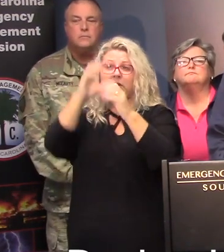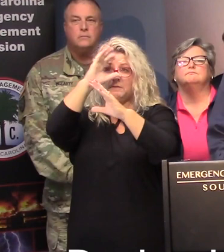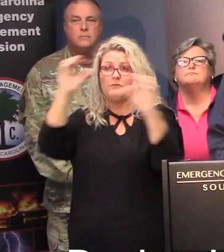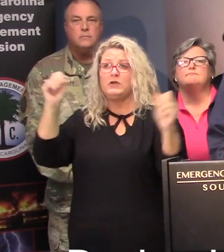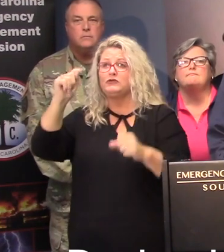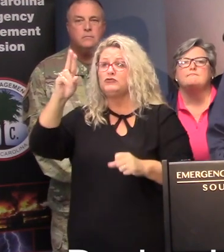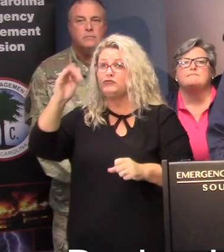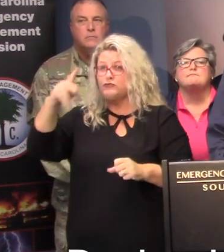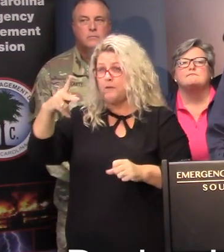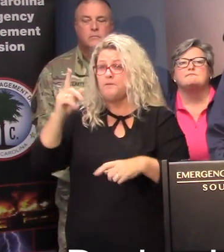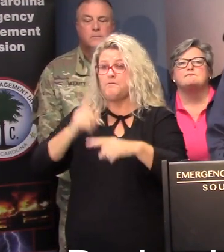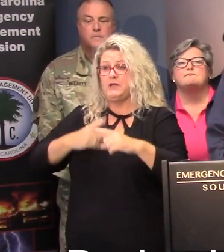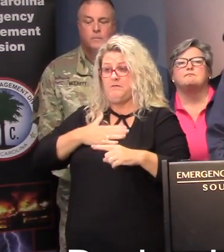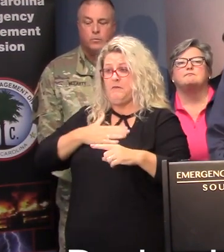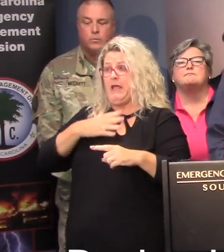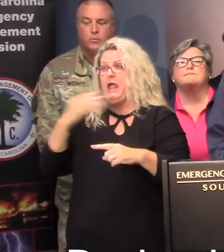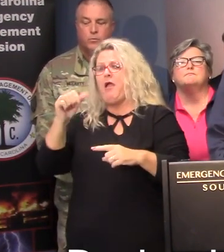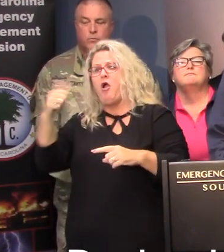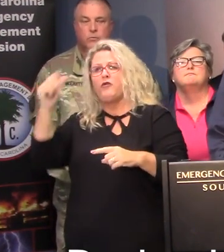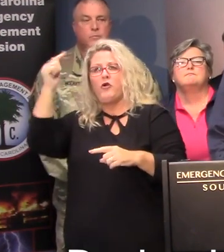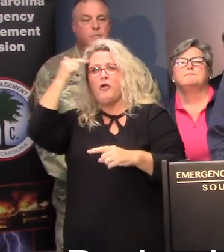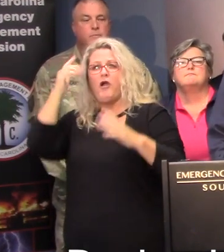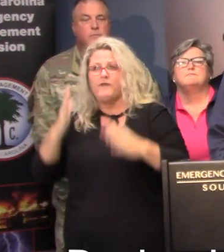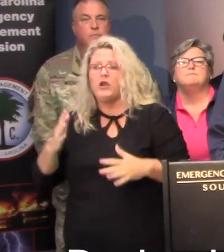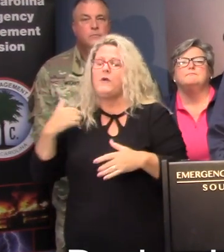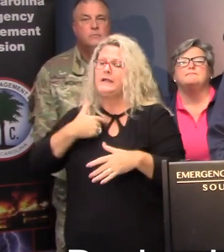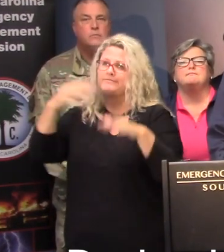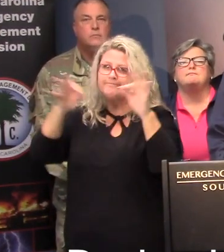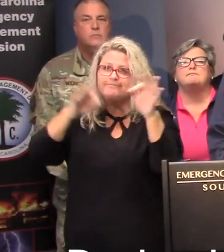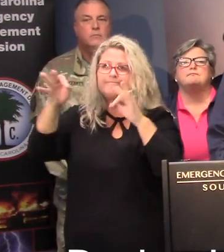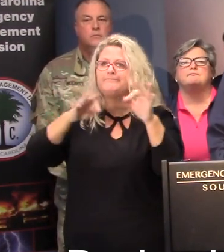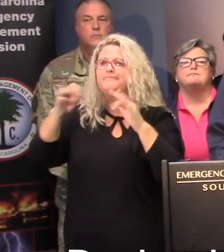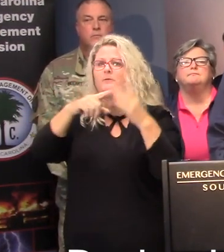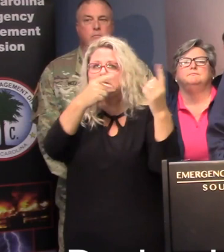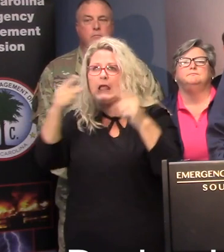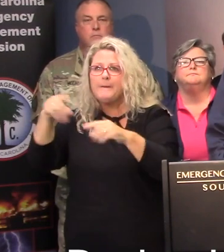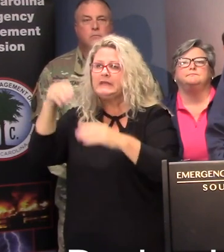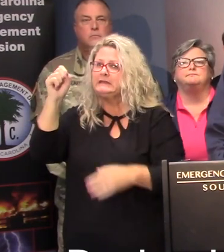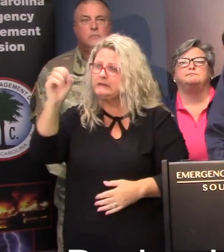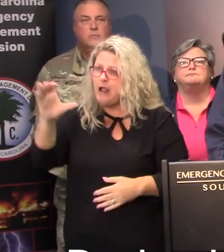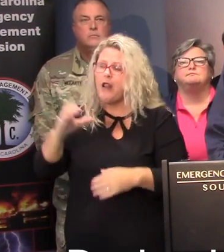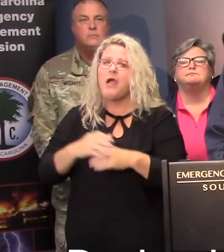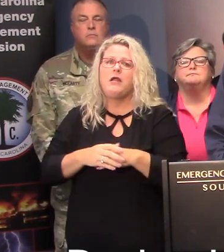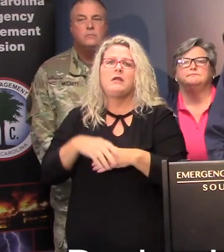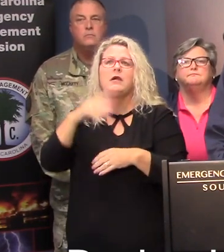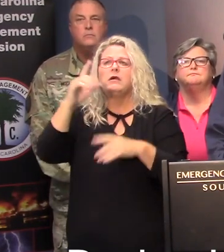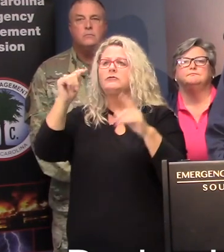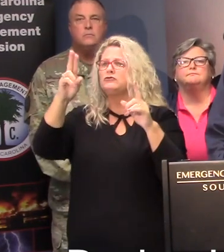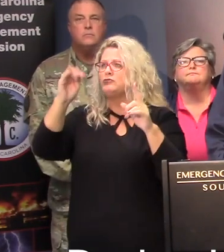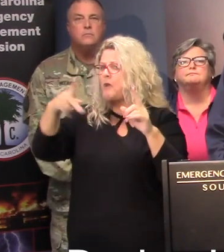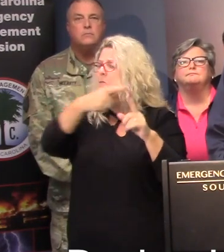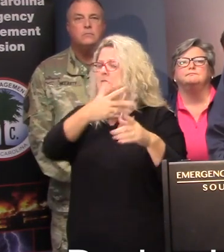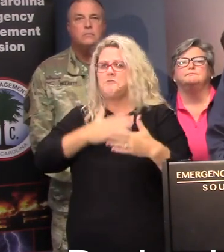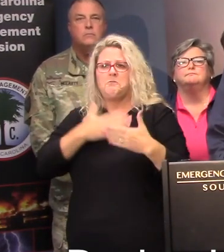with other governors and his entire team about the preparations in South Carolina. And of course, he offered any and all